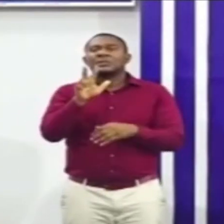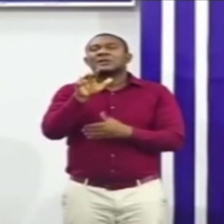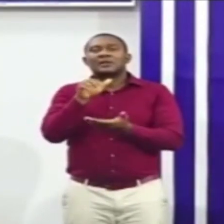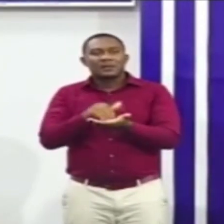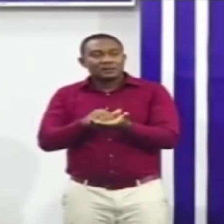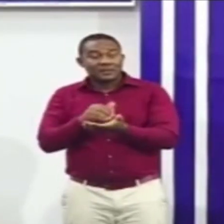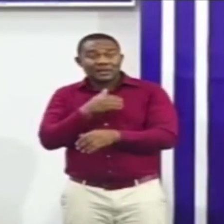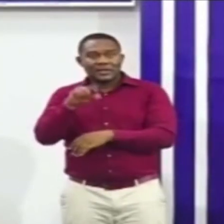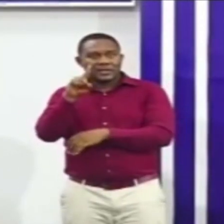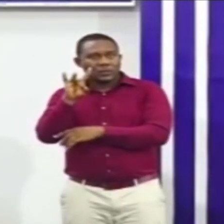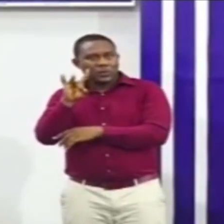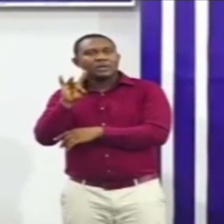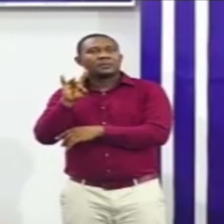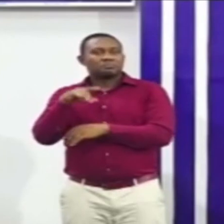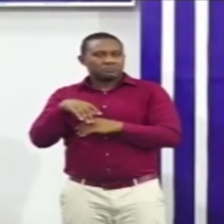cases.